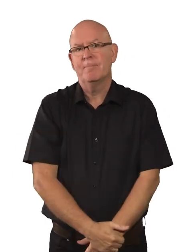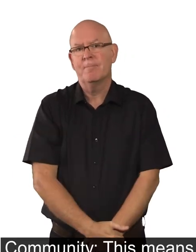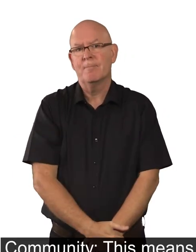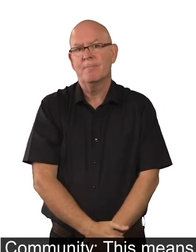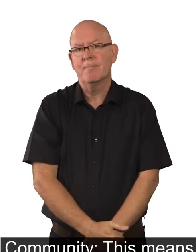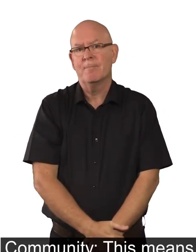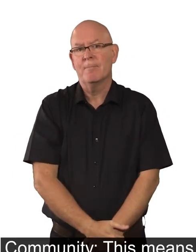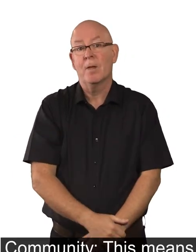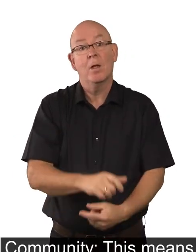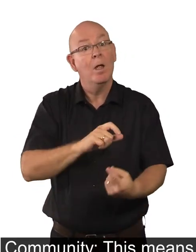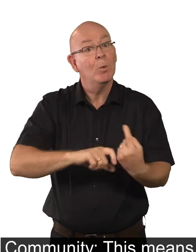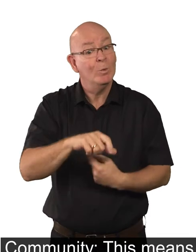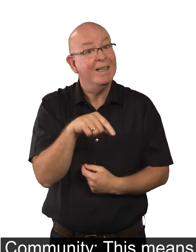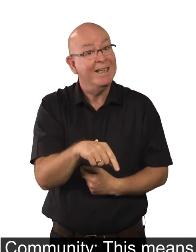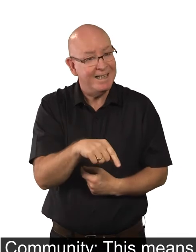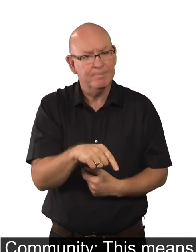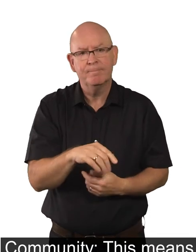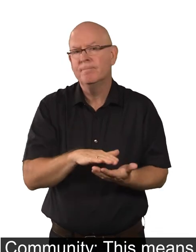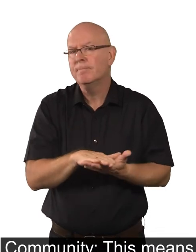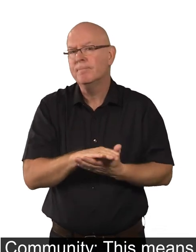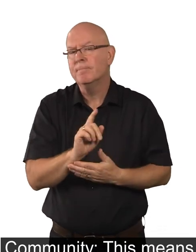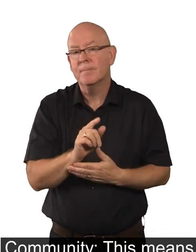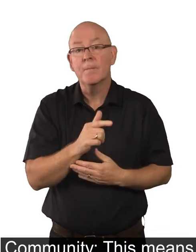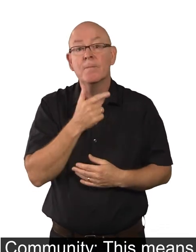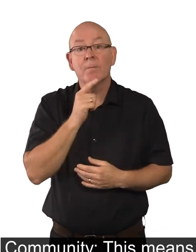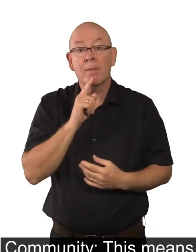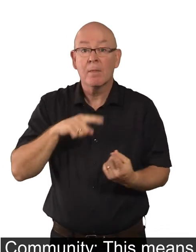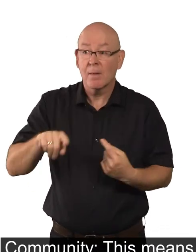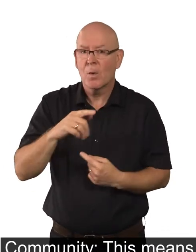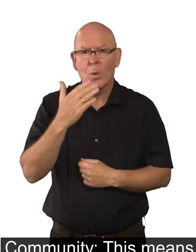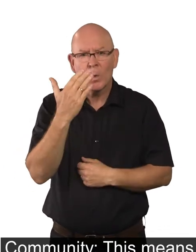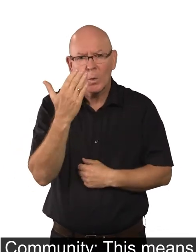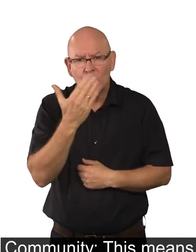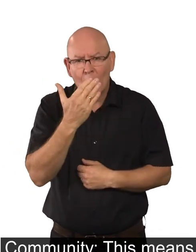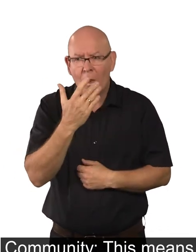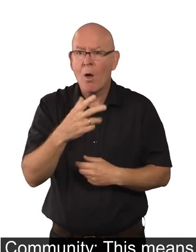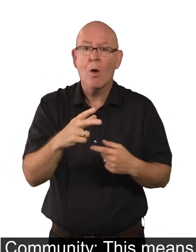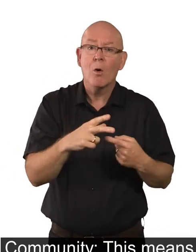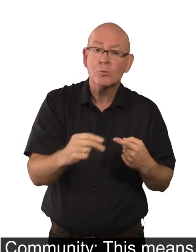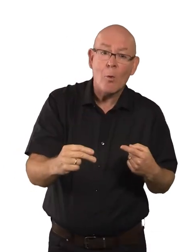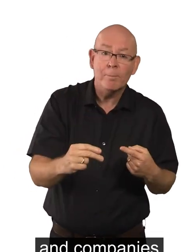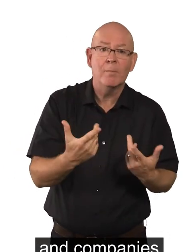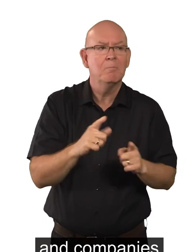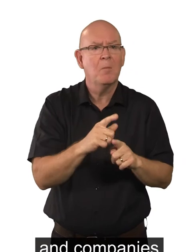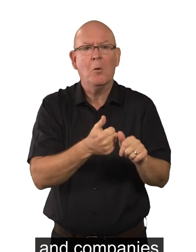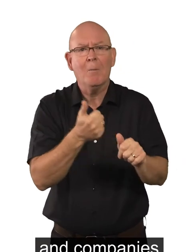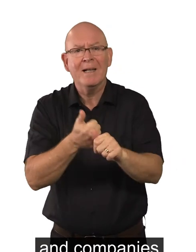Community This means the people, schools, shops and companies